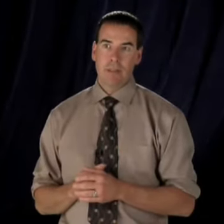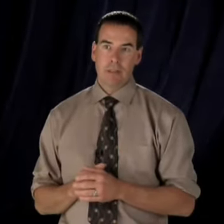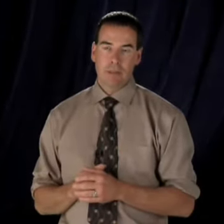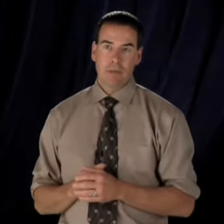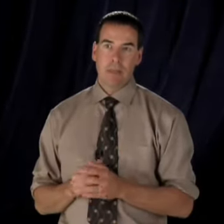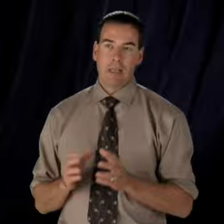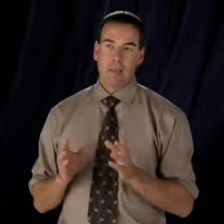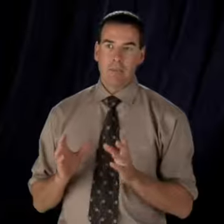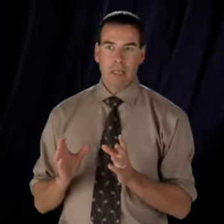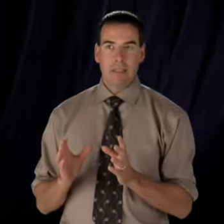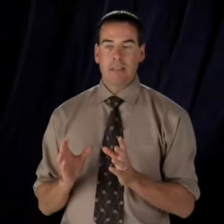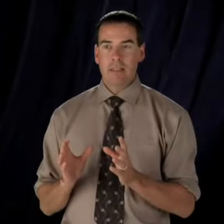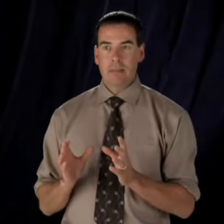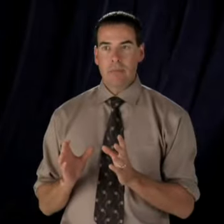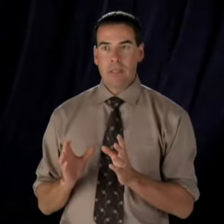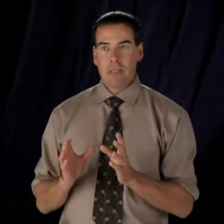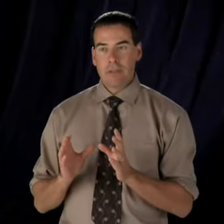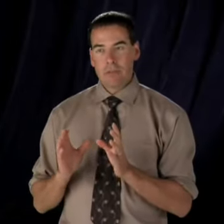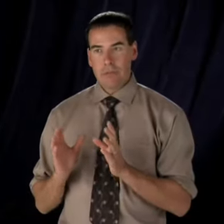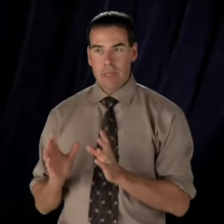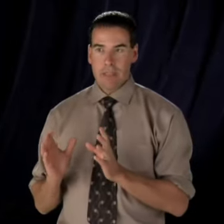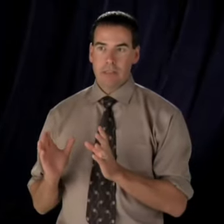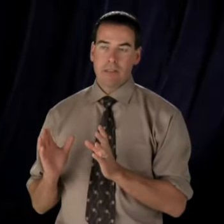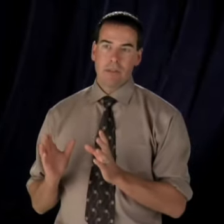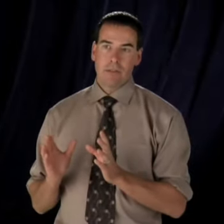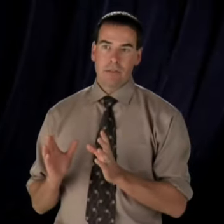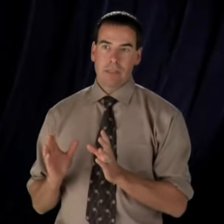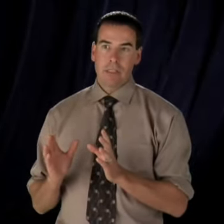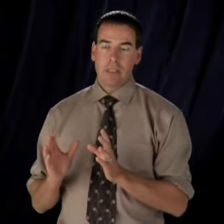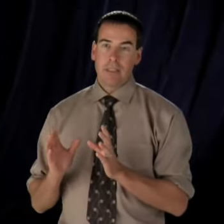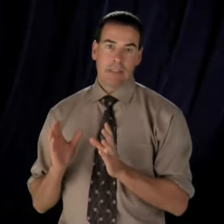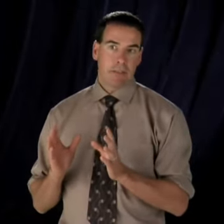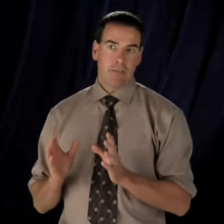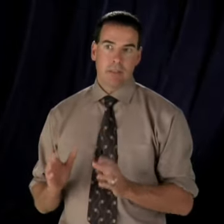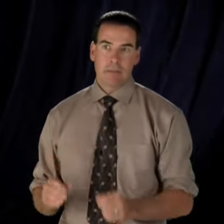no mechanism to address concerns in the area of health.